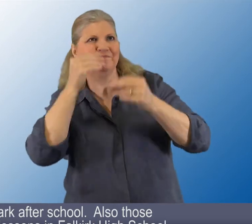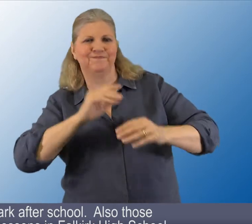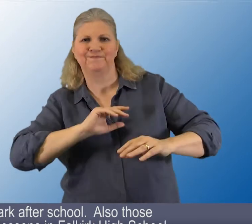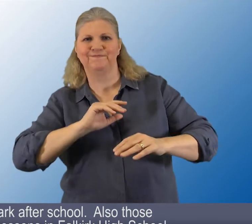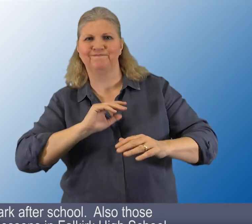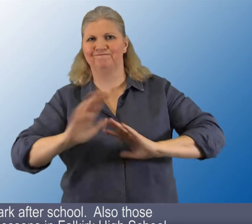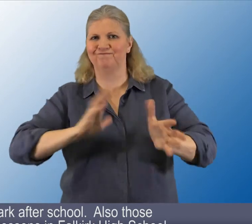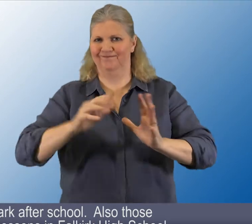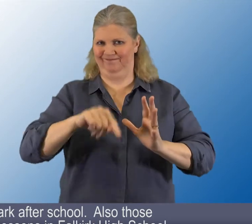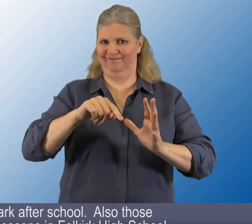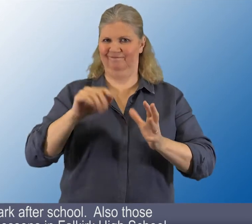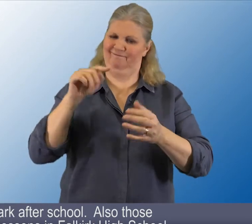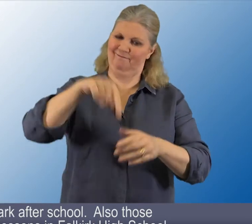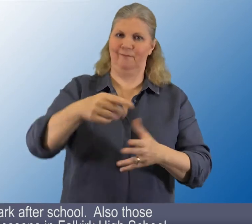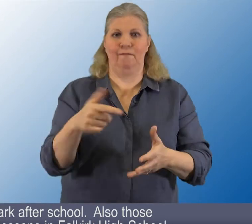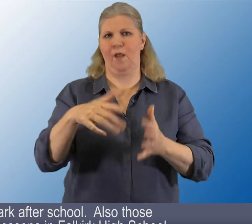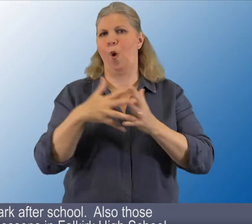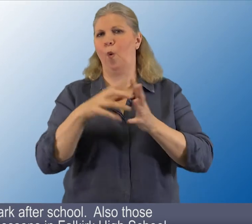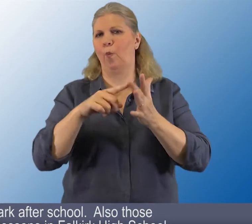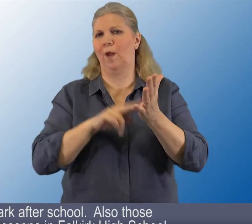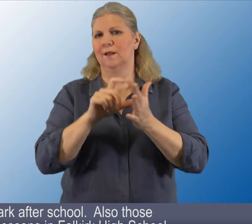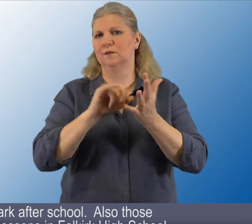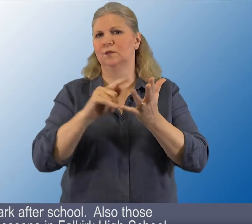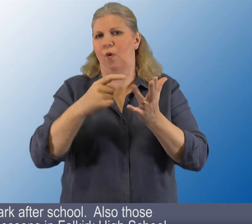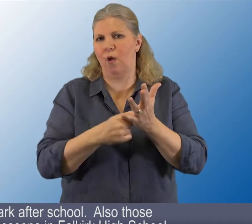16. those offered BSL lessons in Falkirk High School. 16.